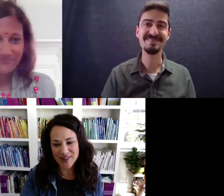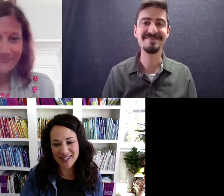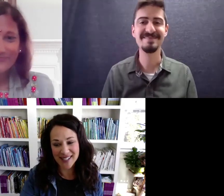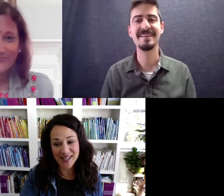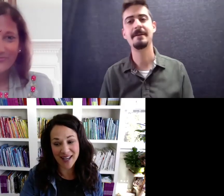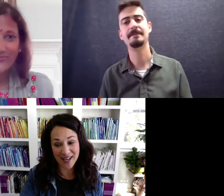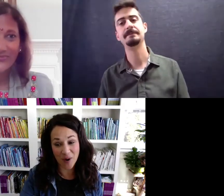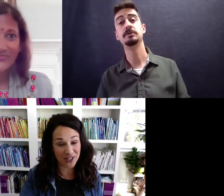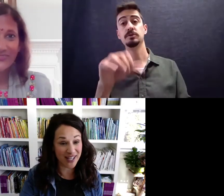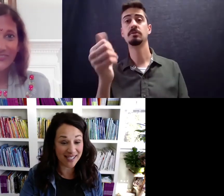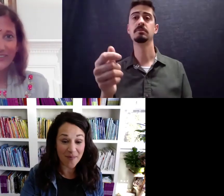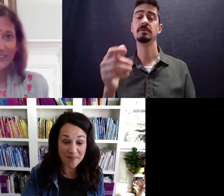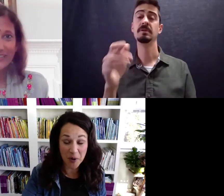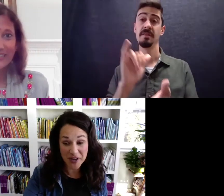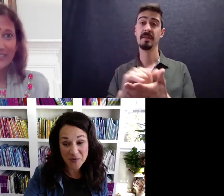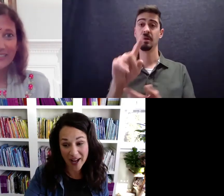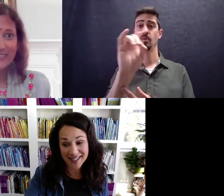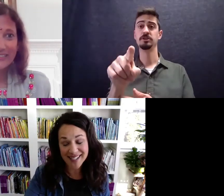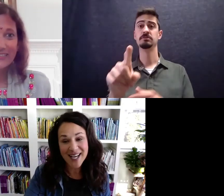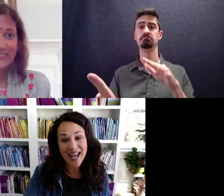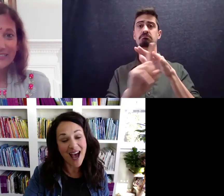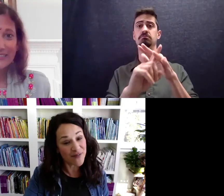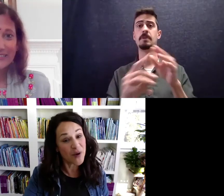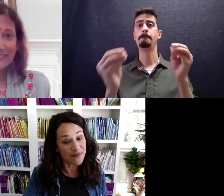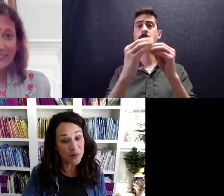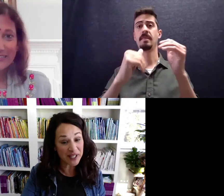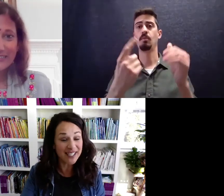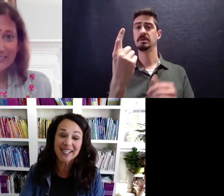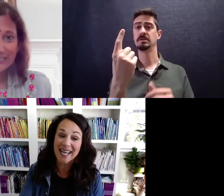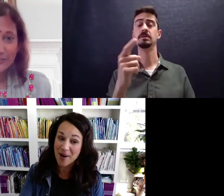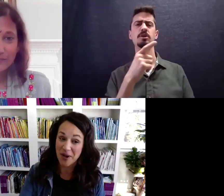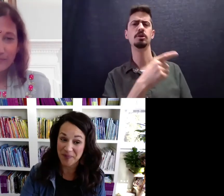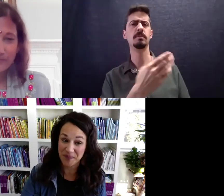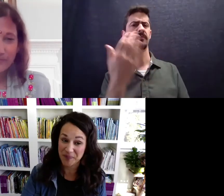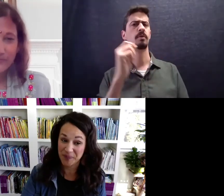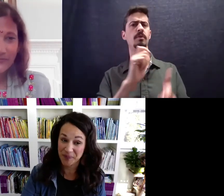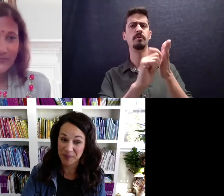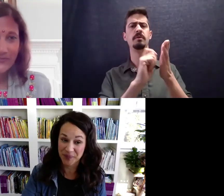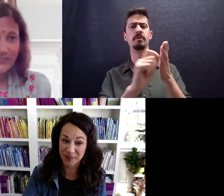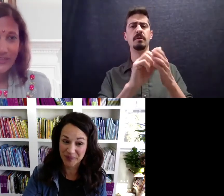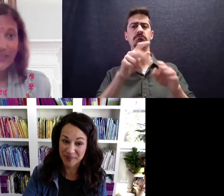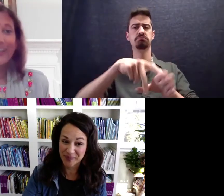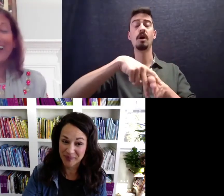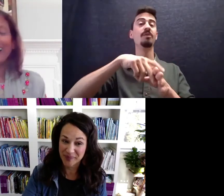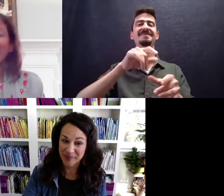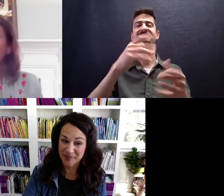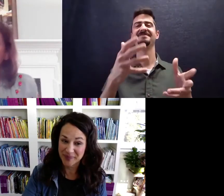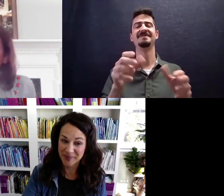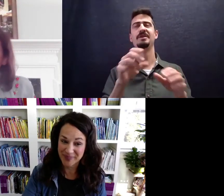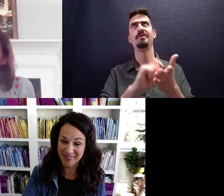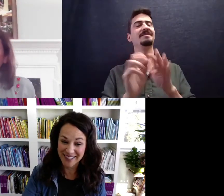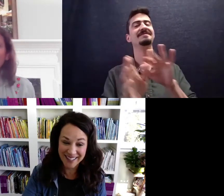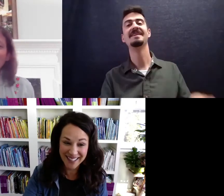So, this is a question that's come up more than once. Have you ever ridden a camel? Well, I